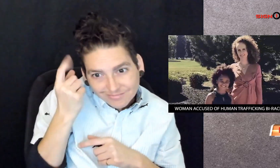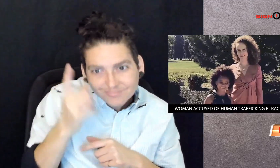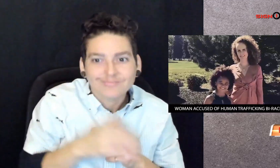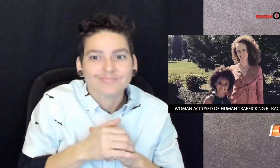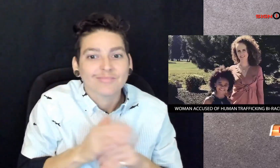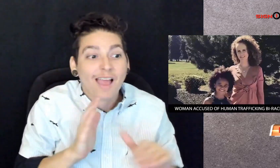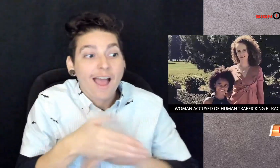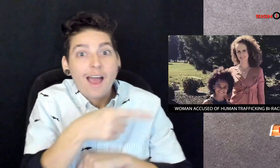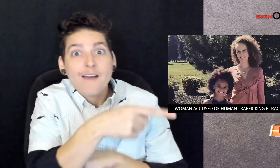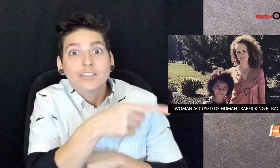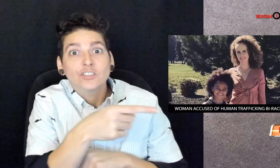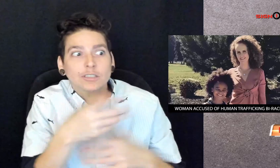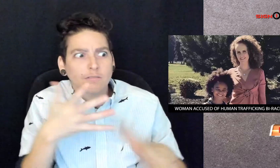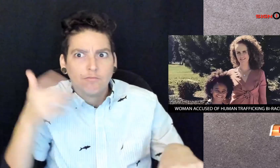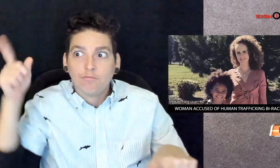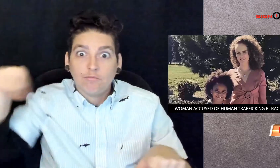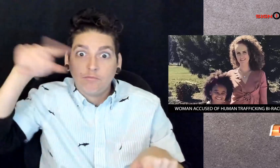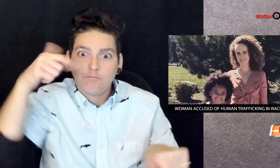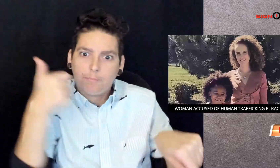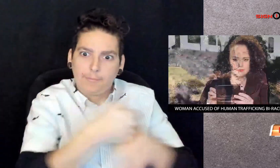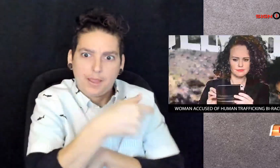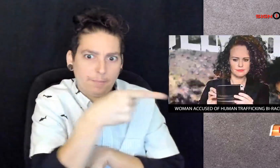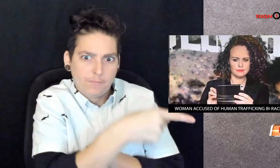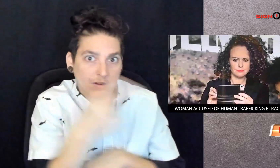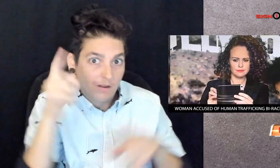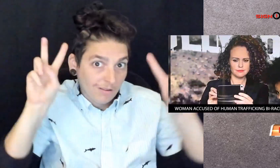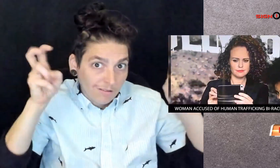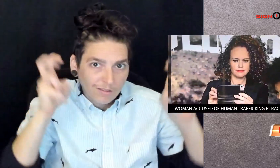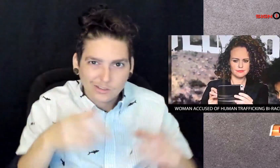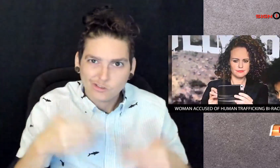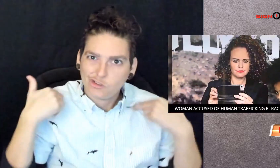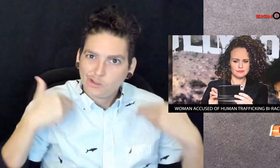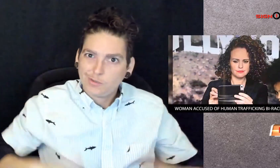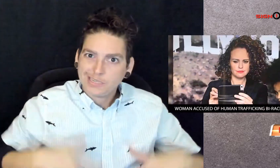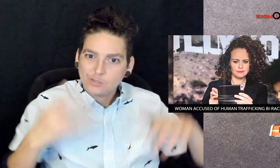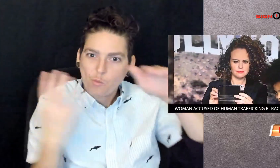profiling her after being accused of human trafficking.